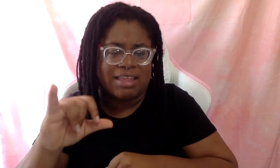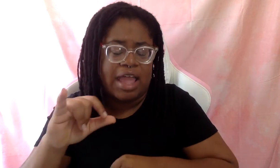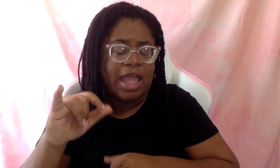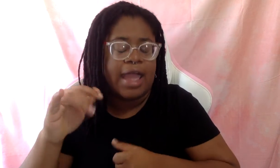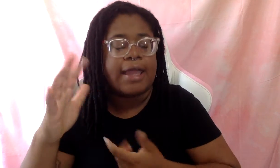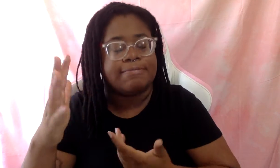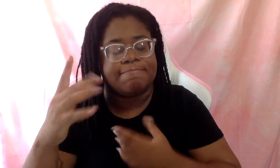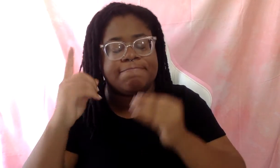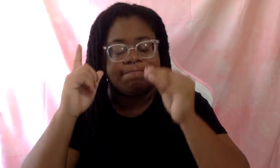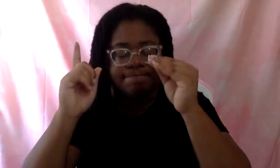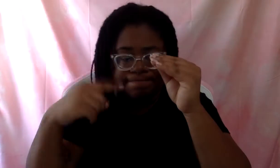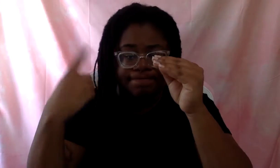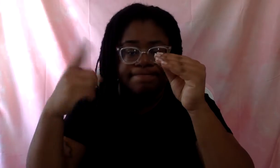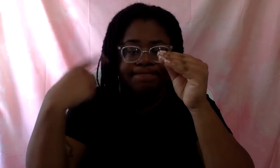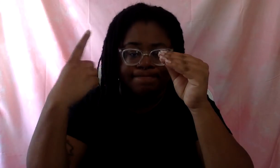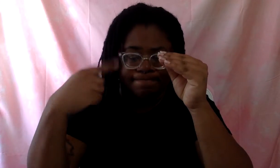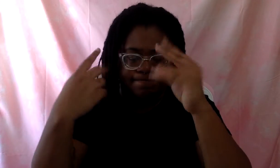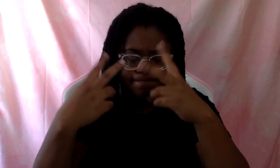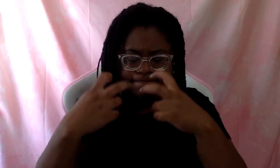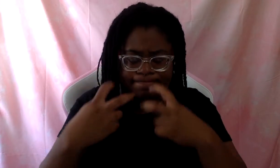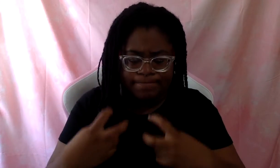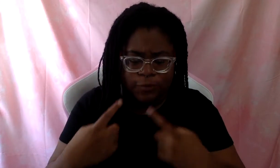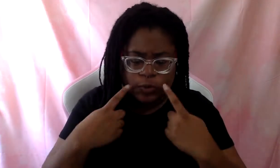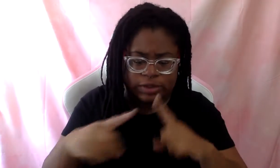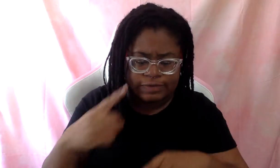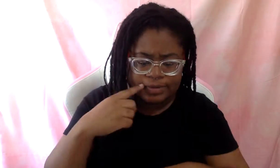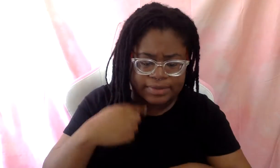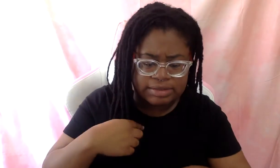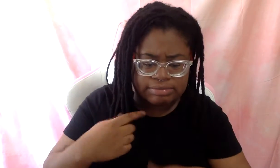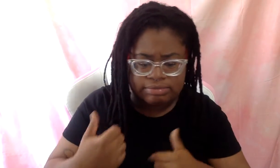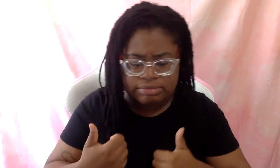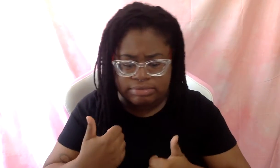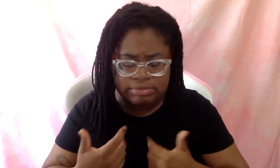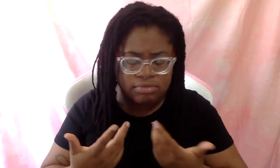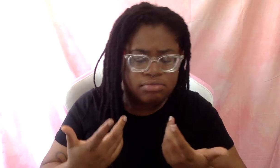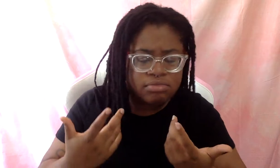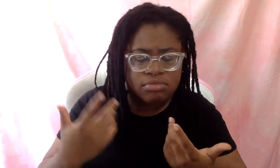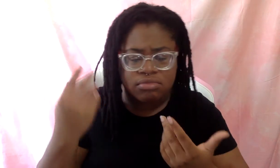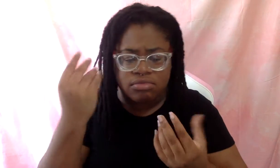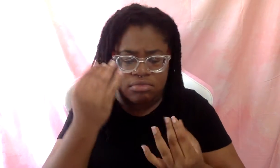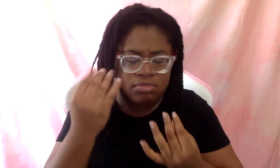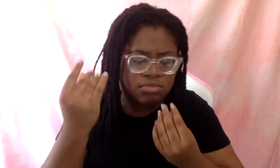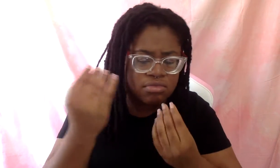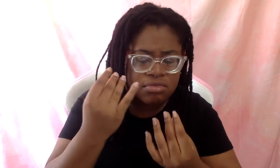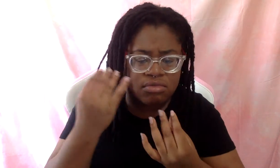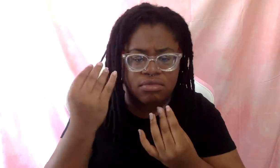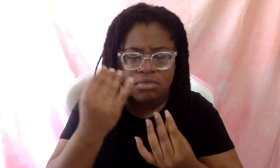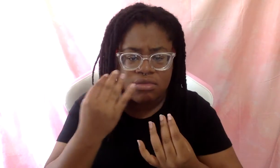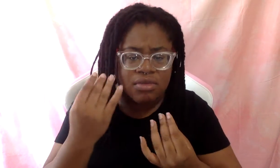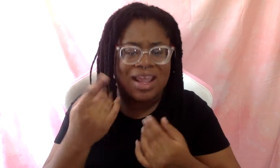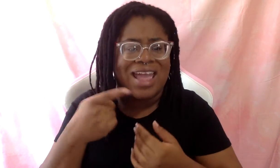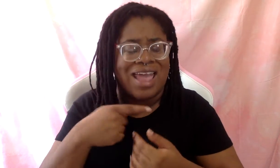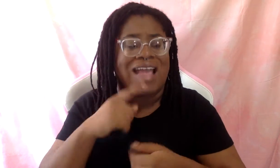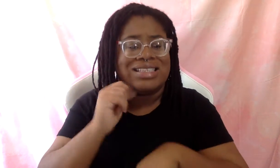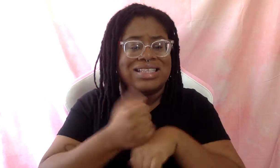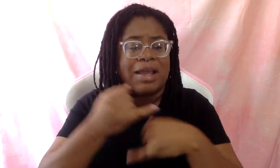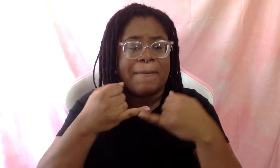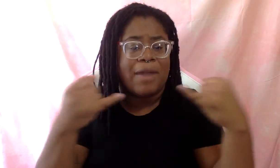Does this work for me or does it not? Um, and if it doesn't, I have extremely strict boundaries. it's not working for me, it's gotta go.